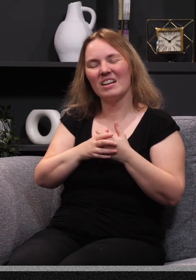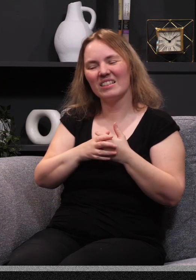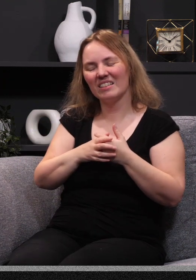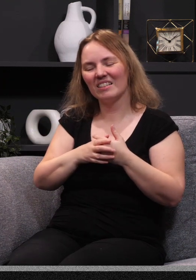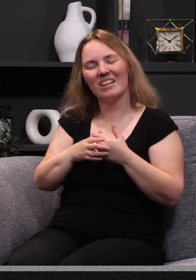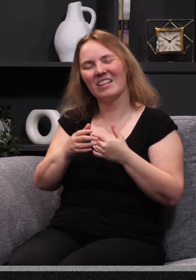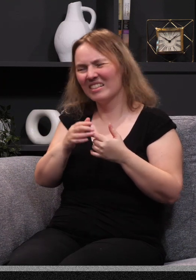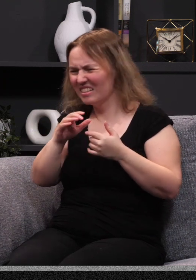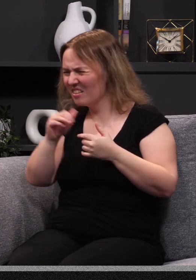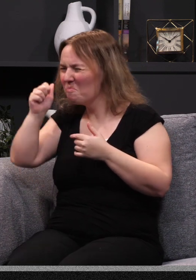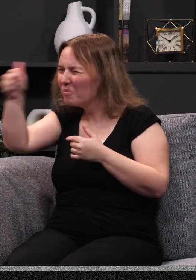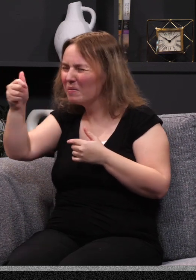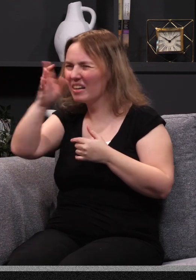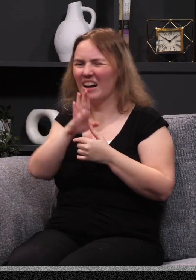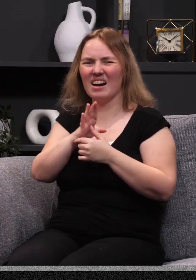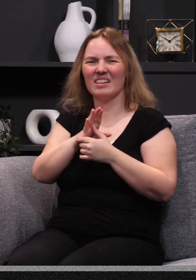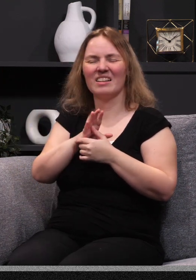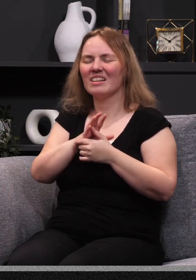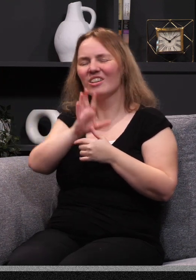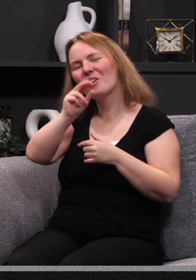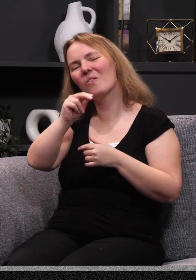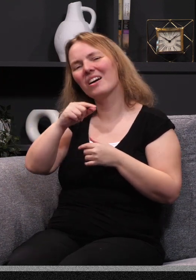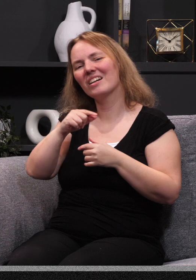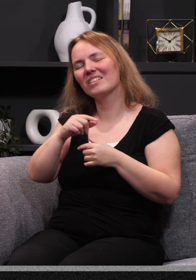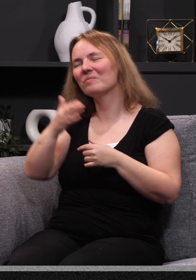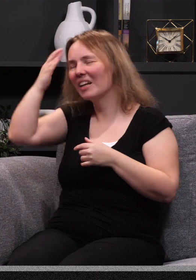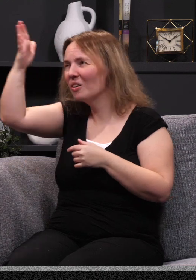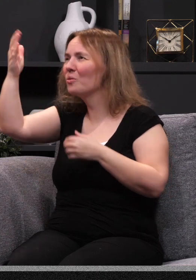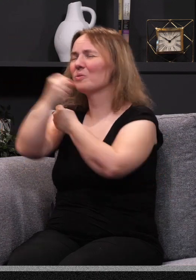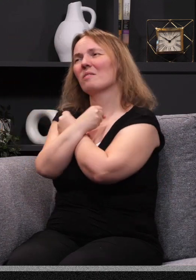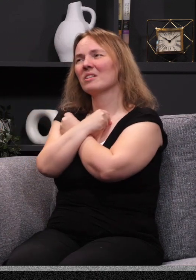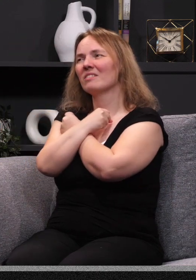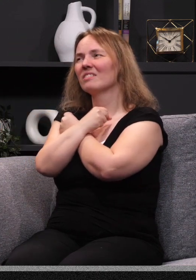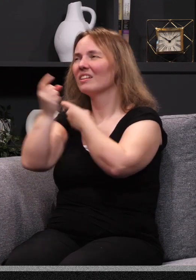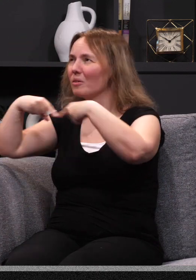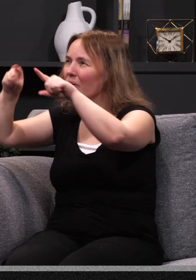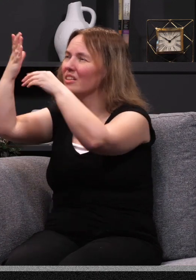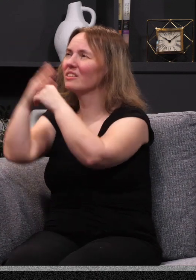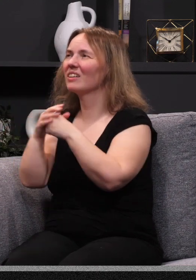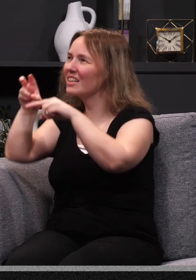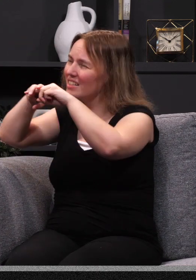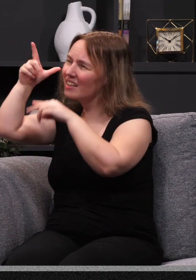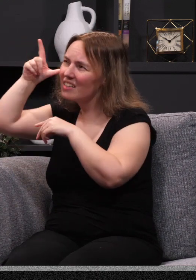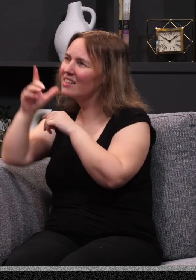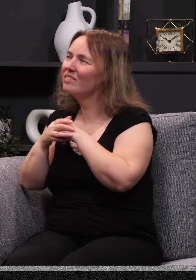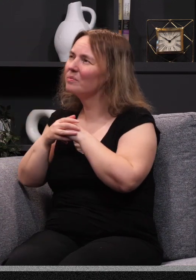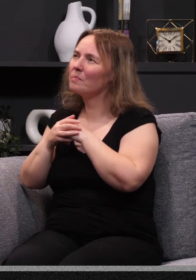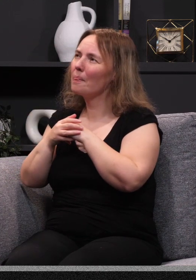my fist at God, instead I say, God, don't understand, but I know you love me, and I'm coming to you. I'm leaning into you. I'm going to sit and